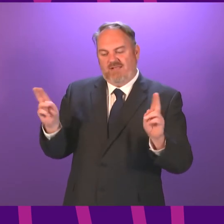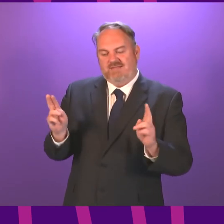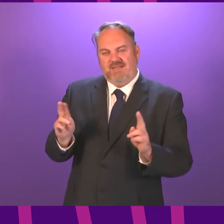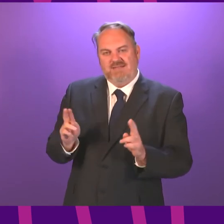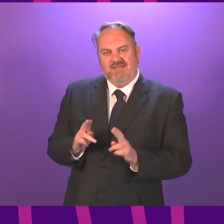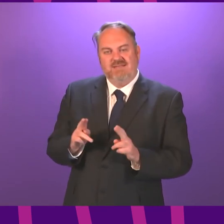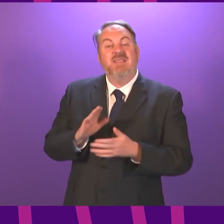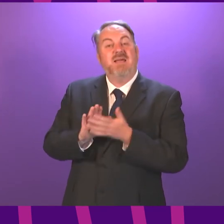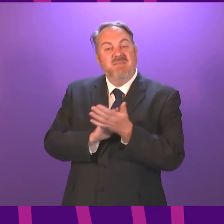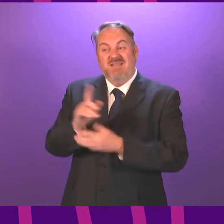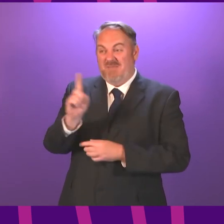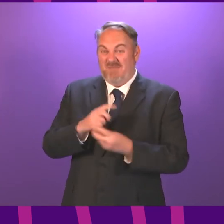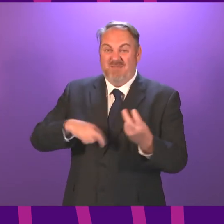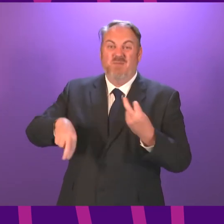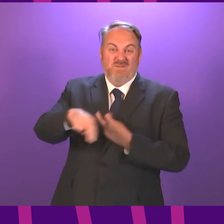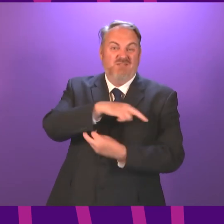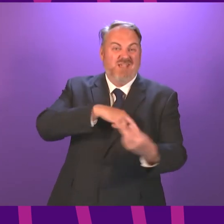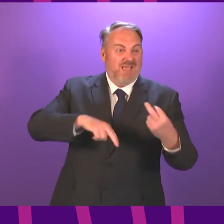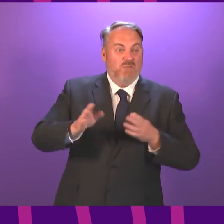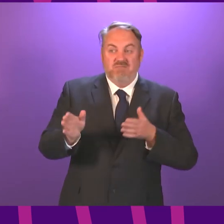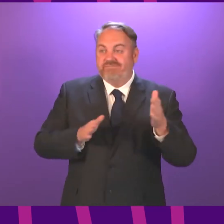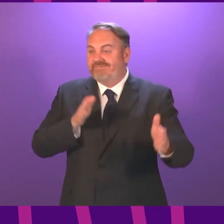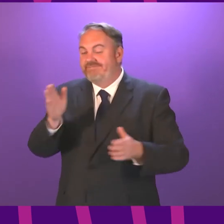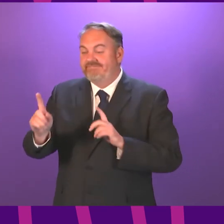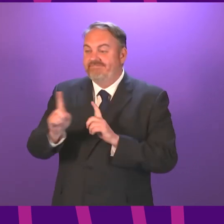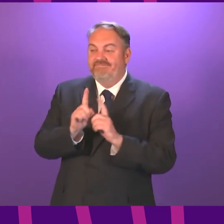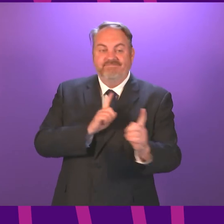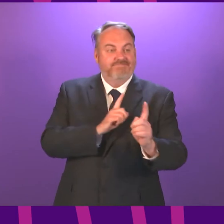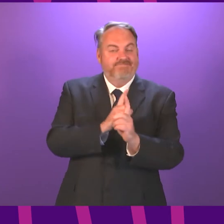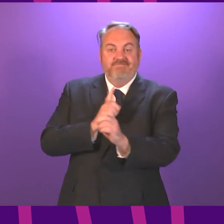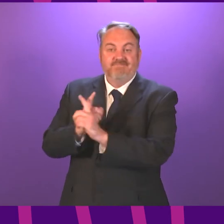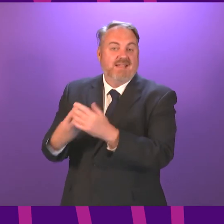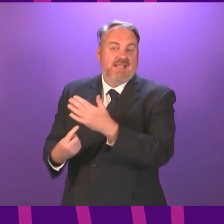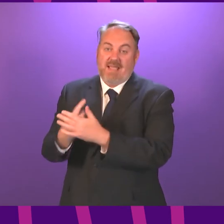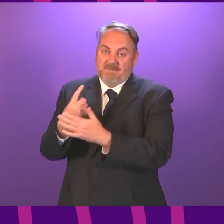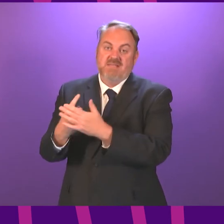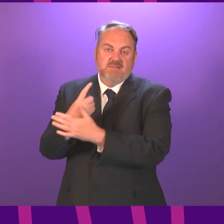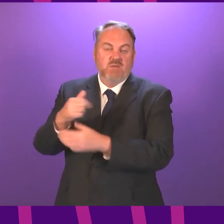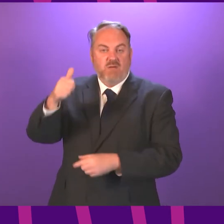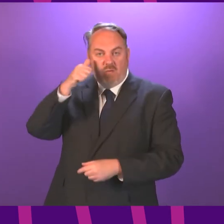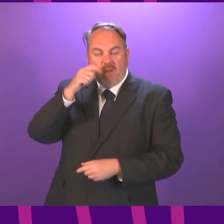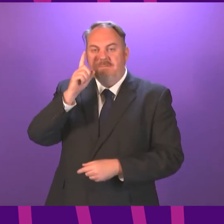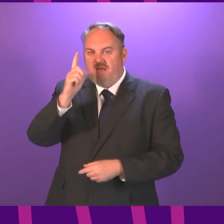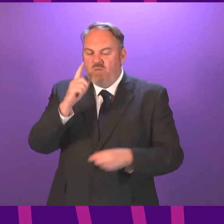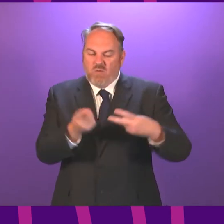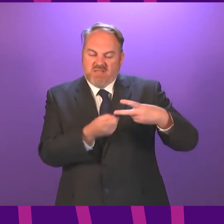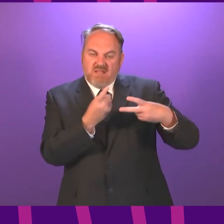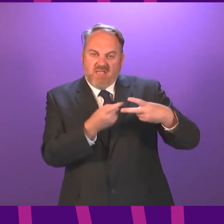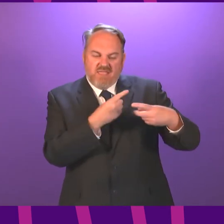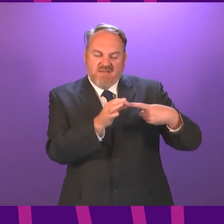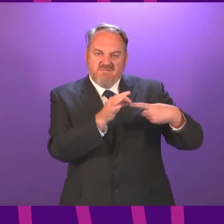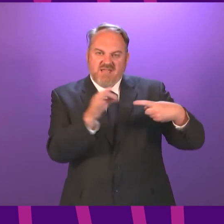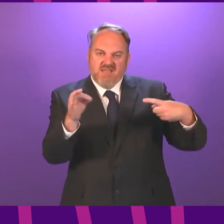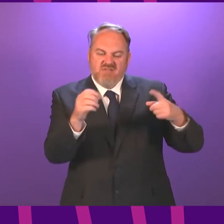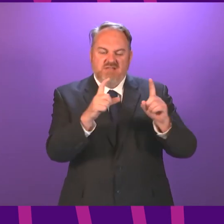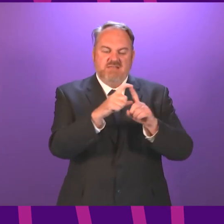more, the virus does have more opportunities to spread. But the recent rise is also being driven by the more transmissible Delta variant,